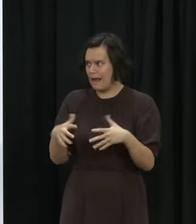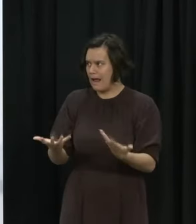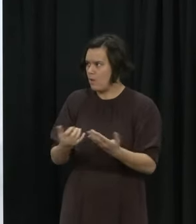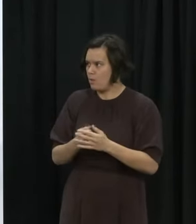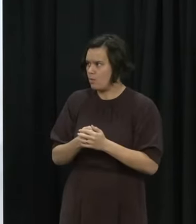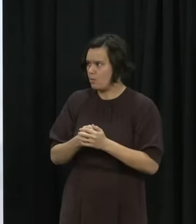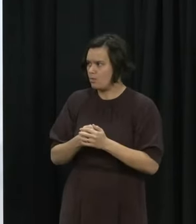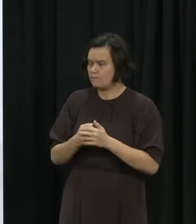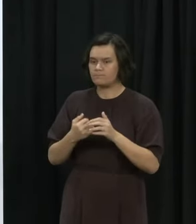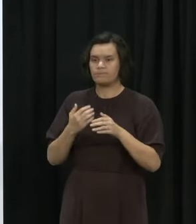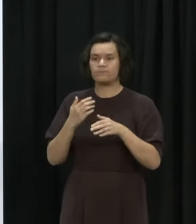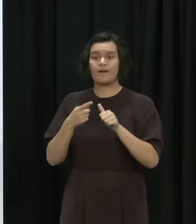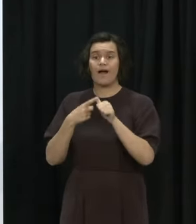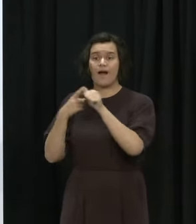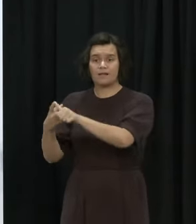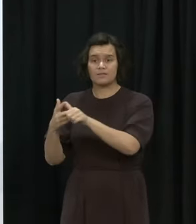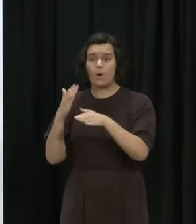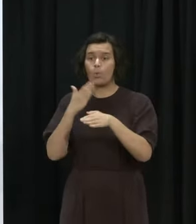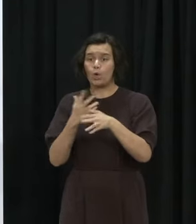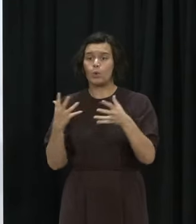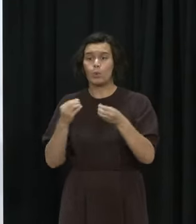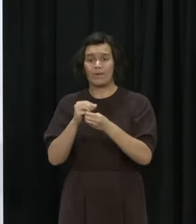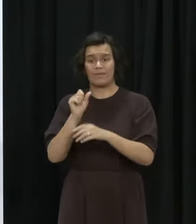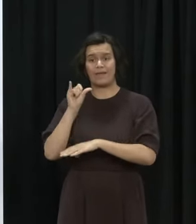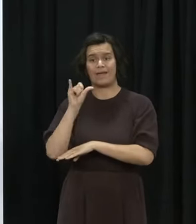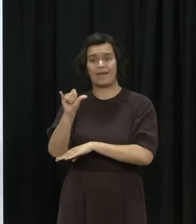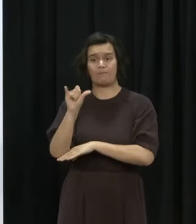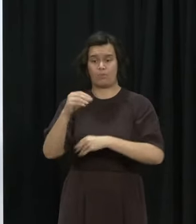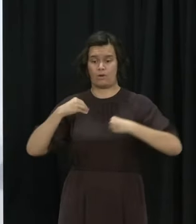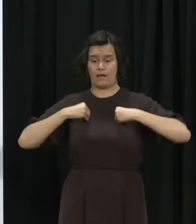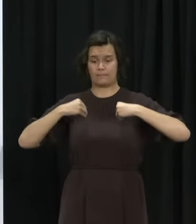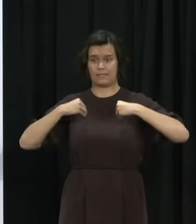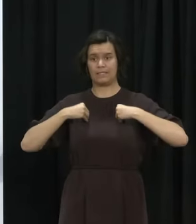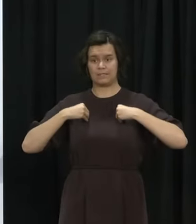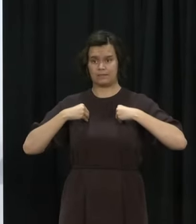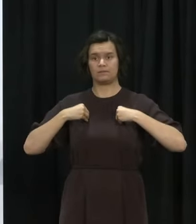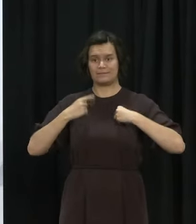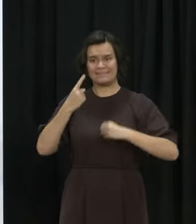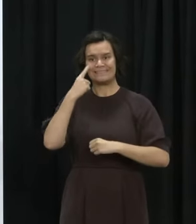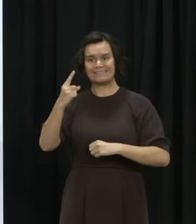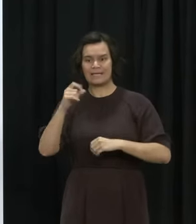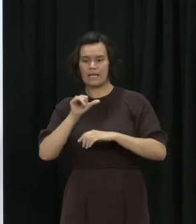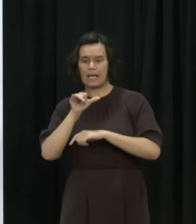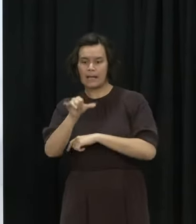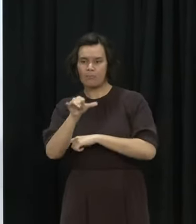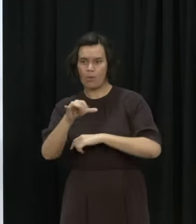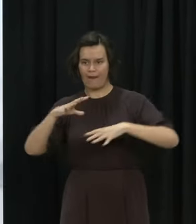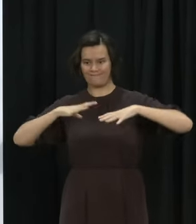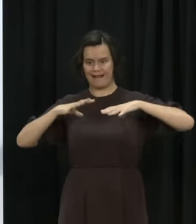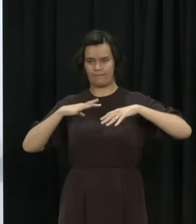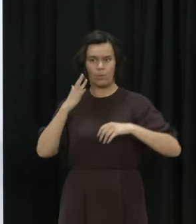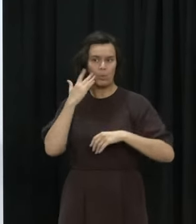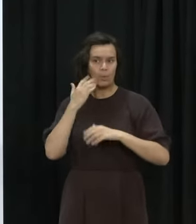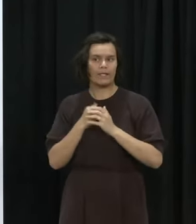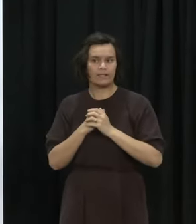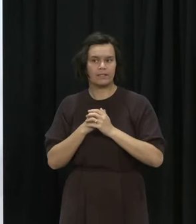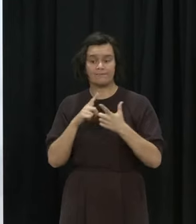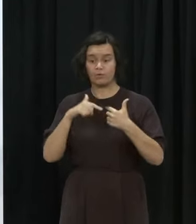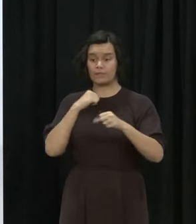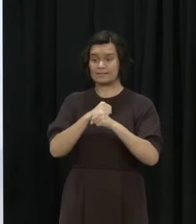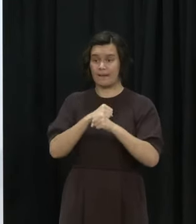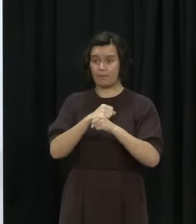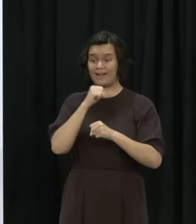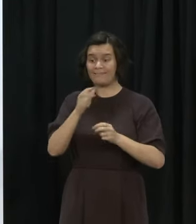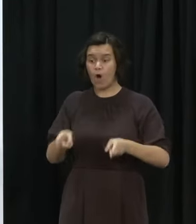airlines to make sure that we can align release of MIQ vouchers with flight availability so one of the challenges if we released a whole lot of MIQ space at the